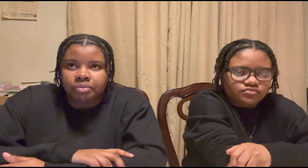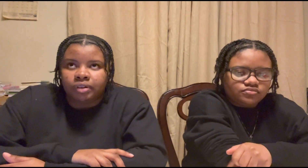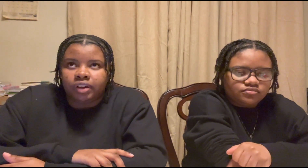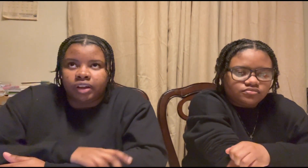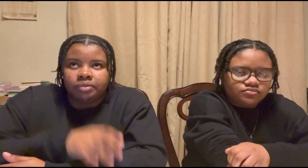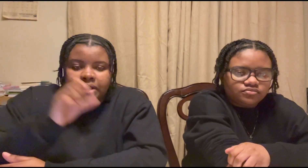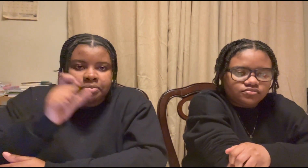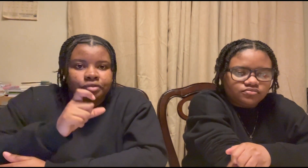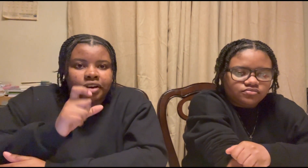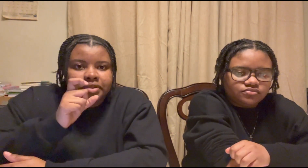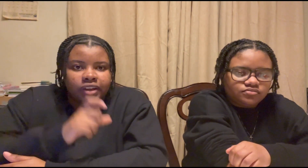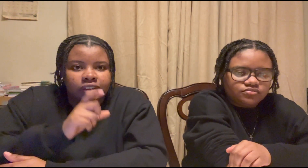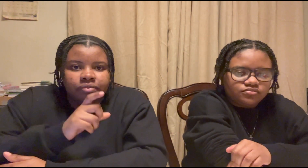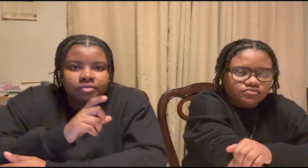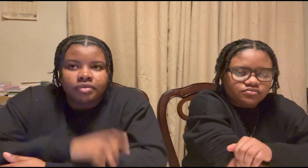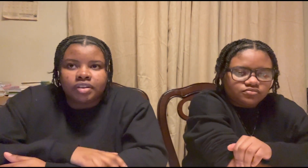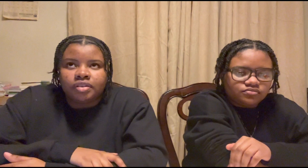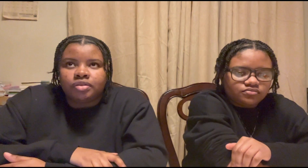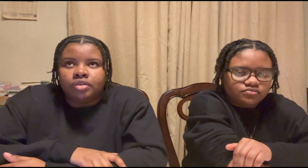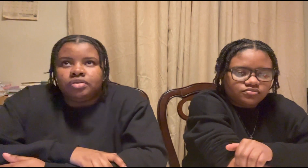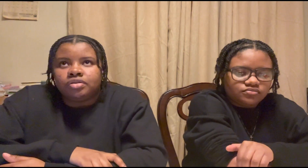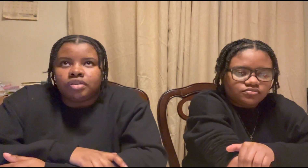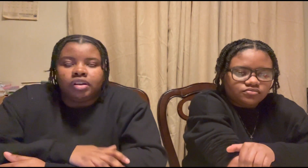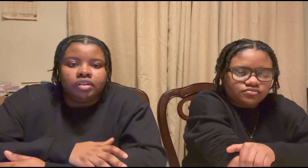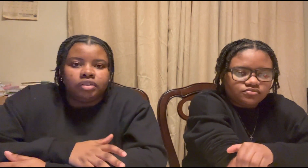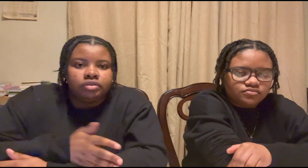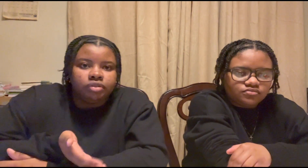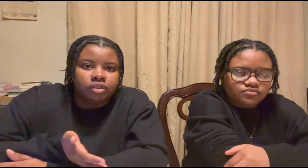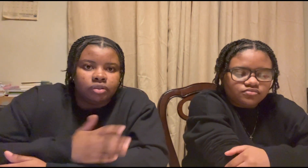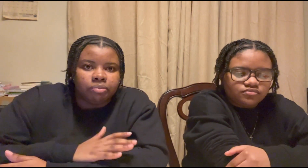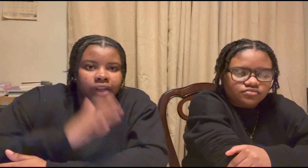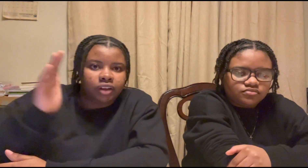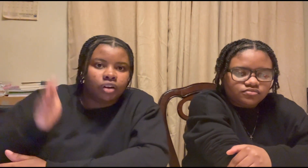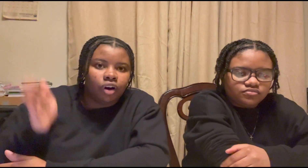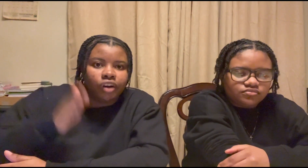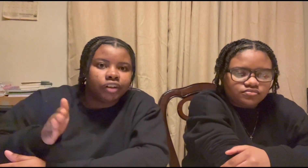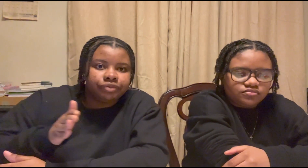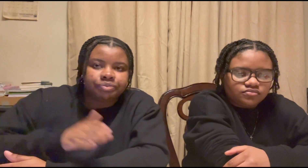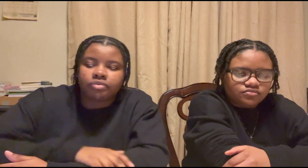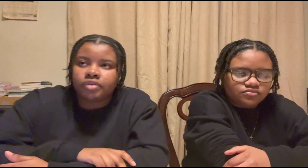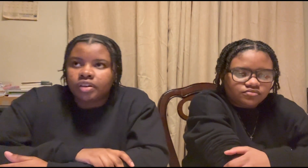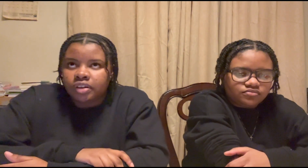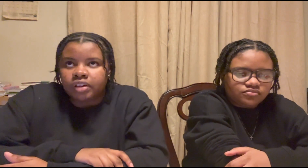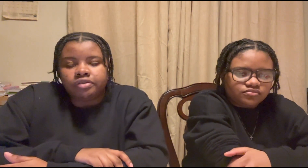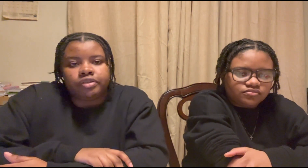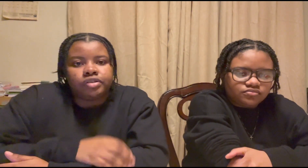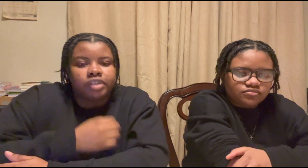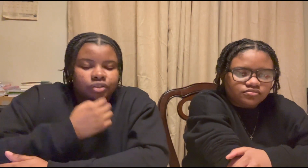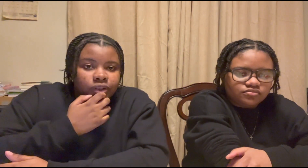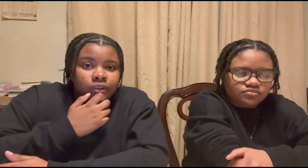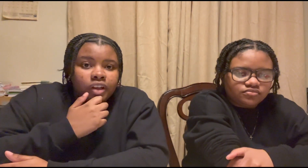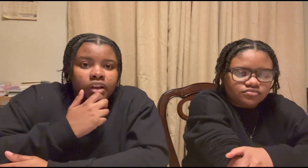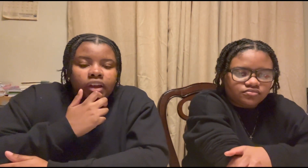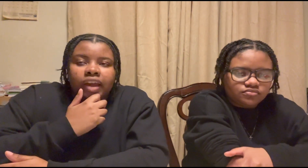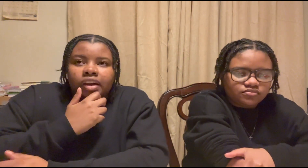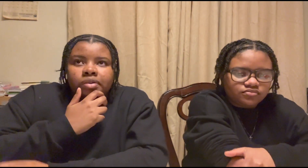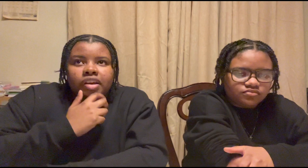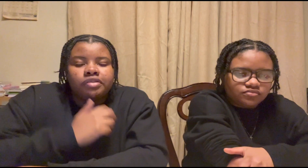but like my profile was hidden so you just saw a little you know blank r for retro and i would never